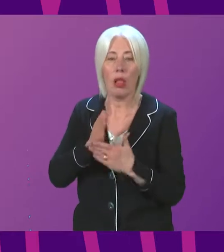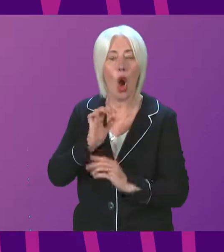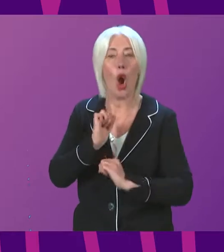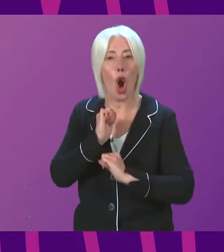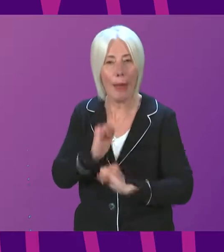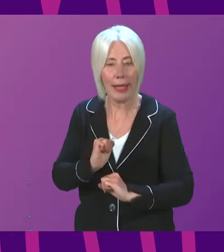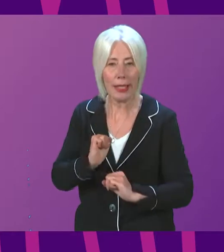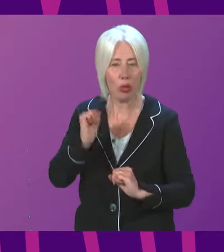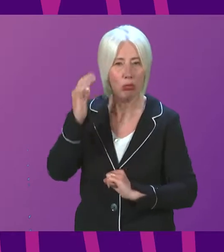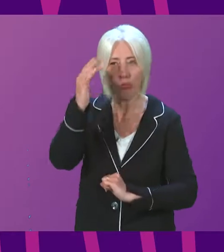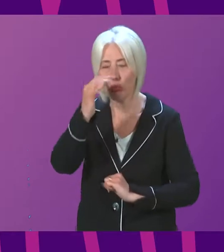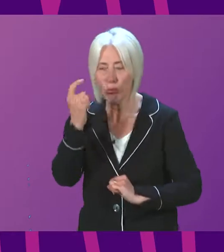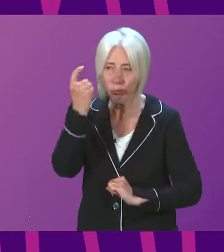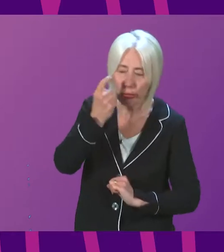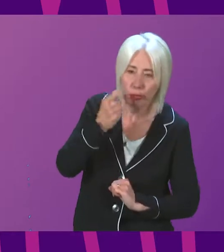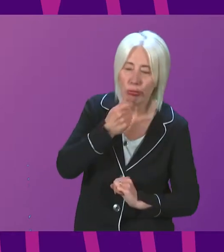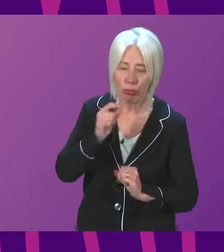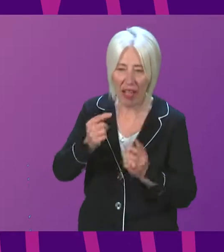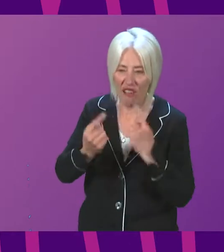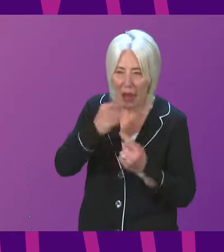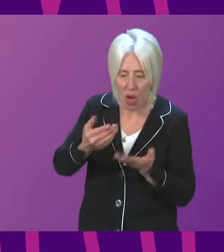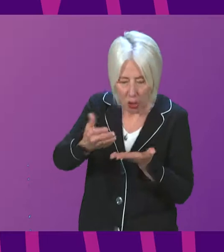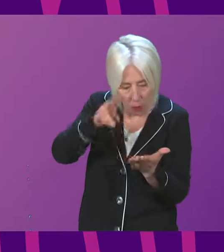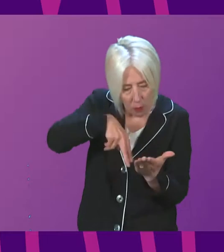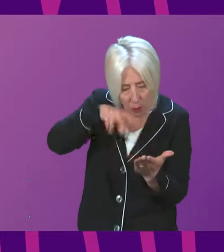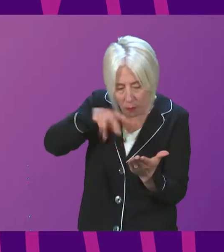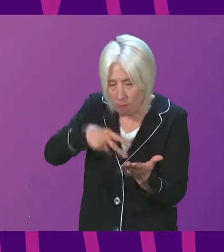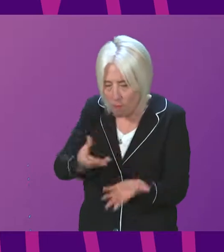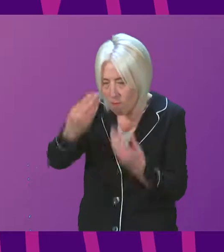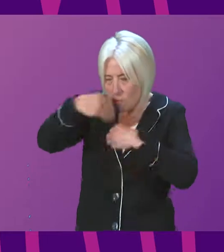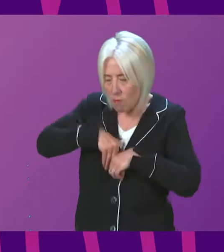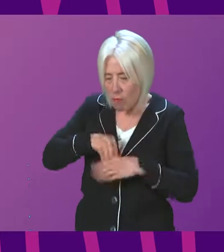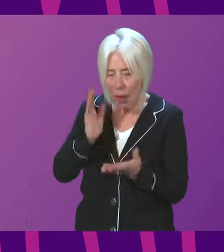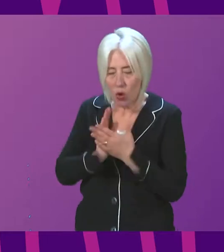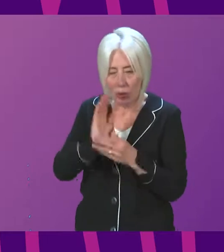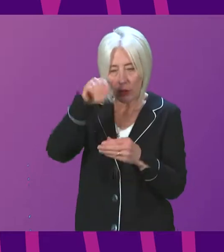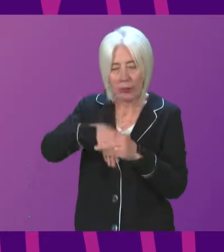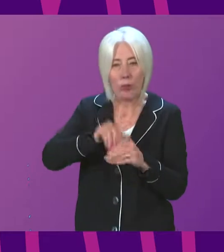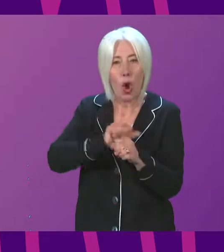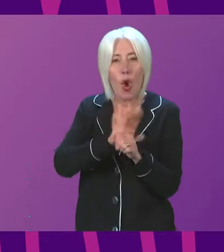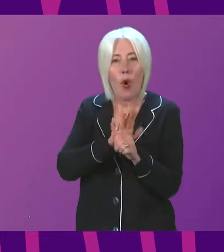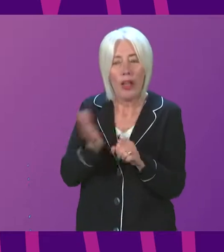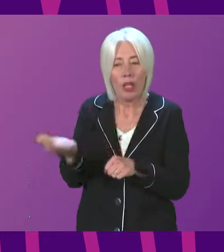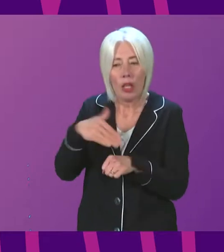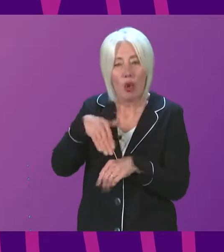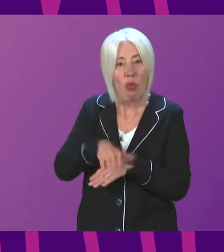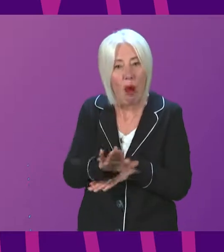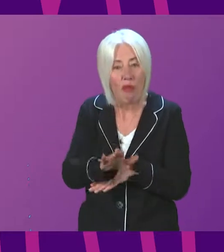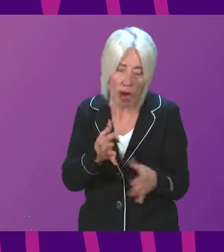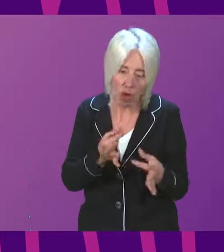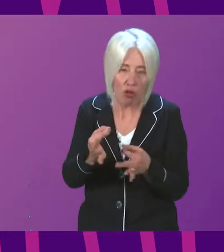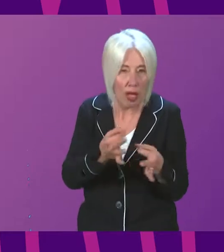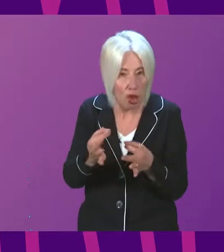considering and assessing that information, building it into our COVID recovery strategy, for example, and looking at other